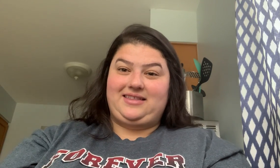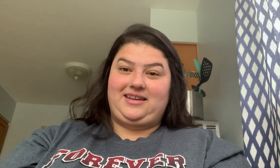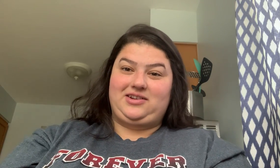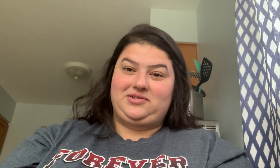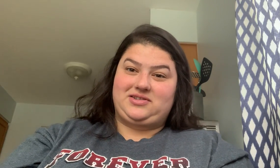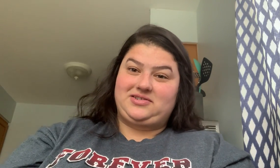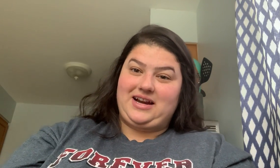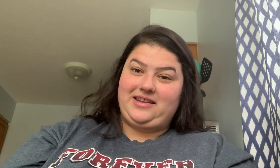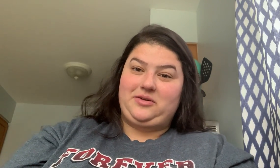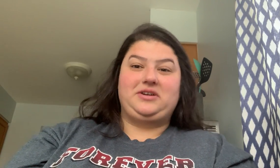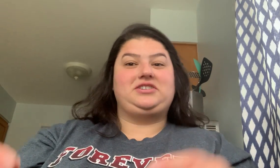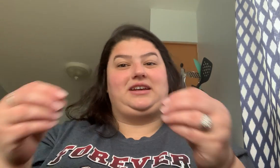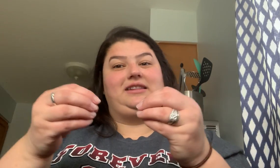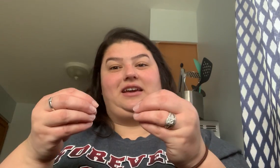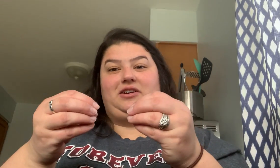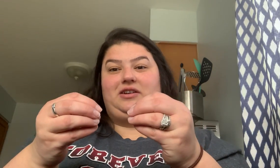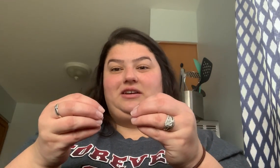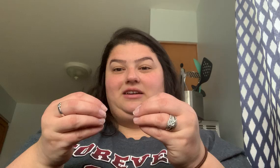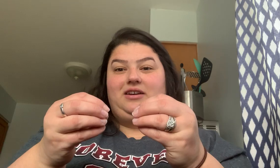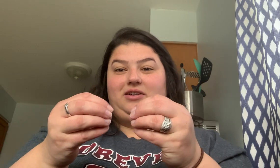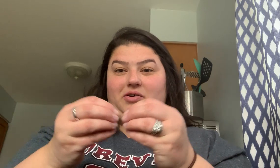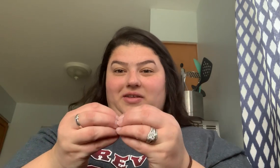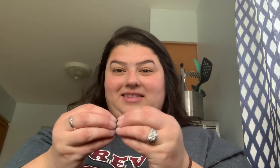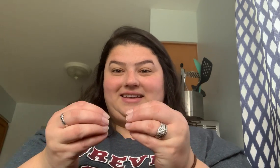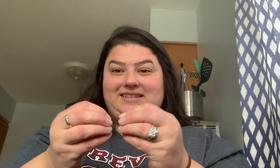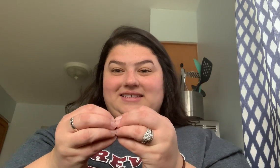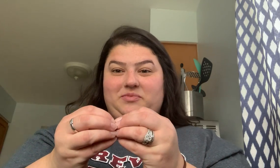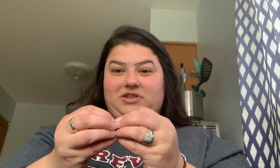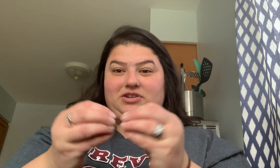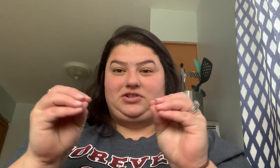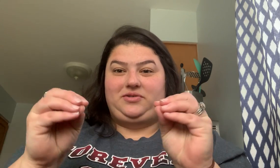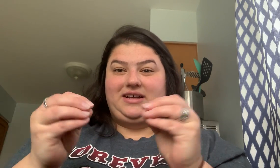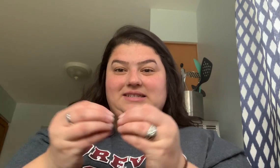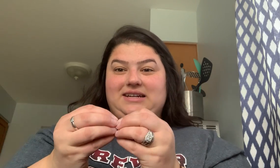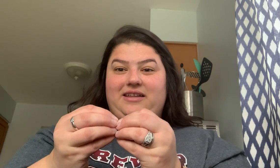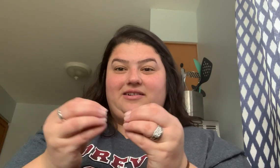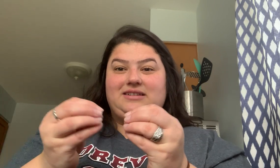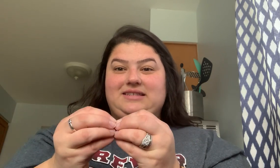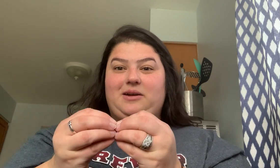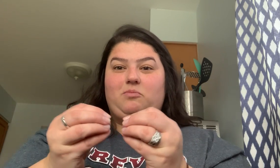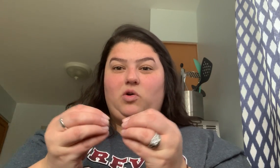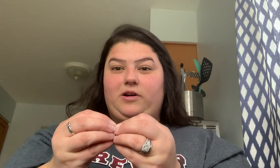they could use their sign language and they could go like this put their two hands together and say more.